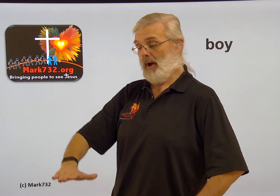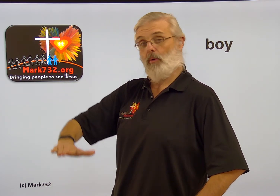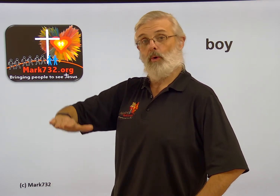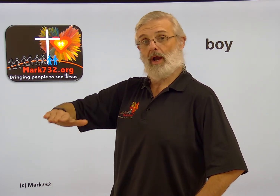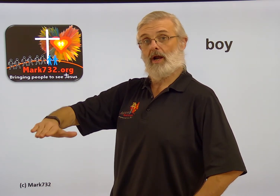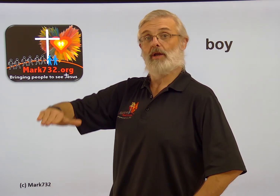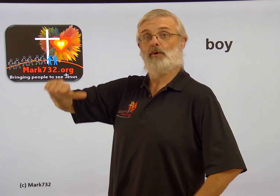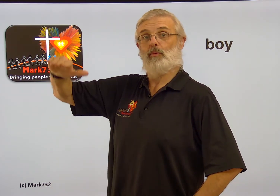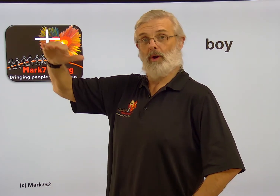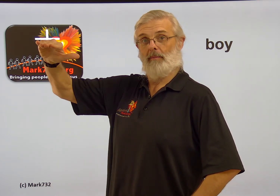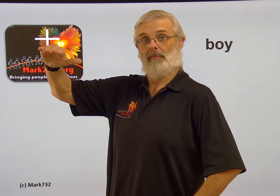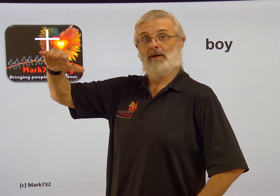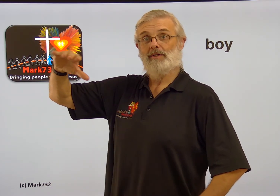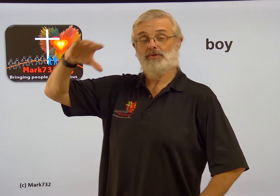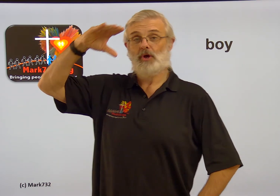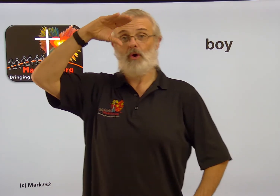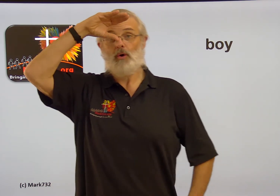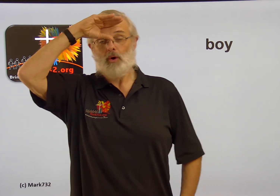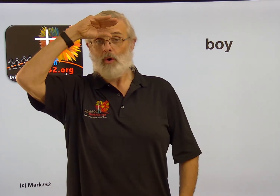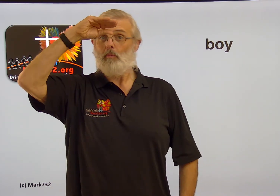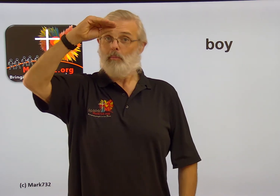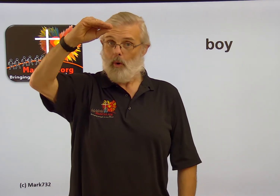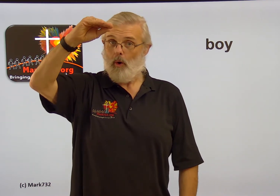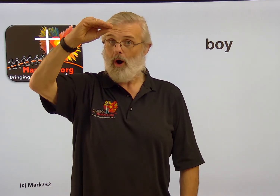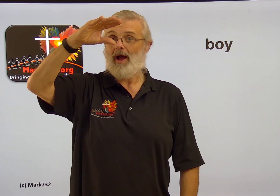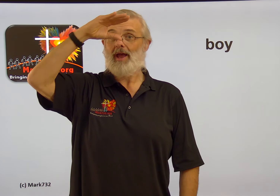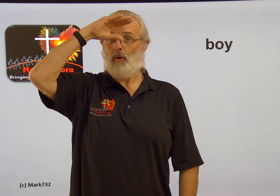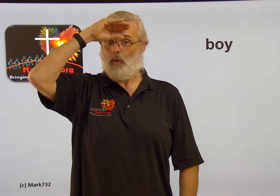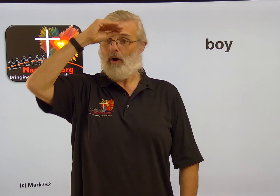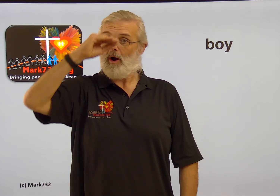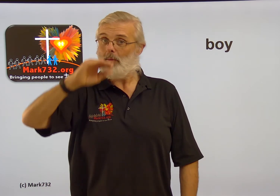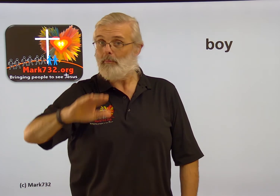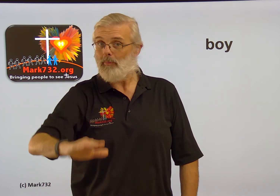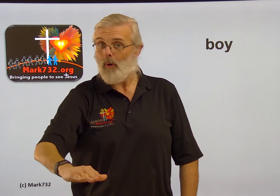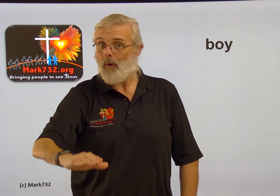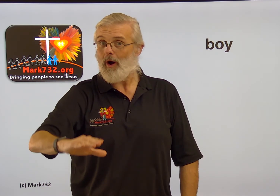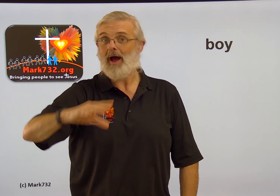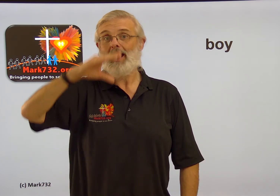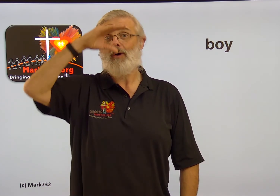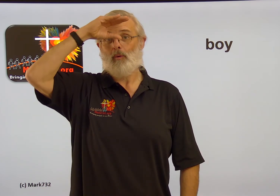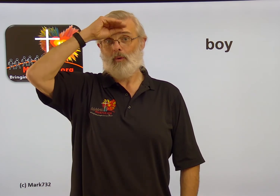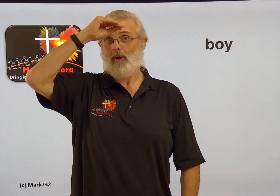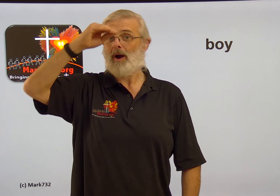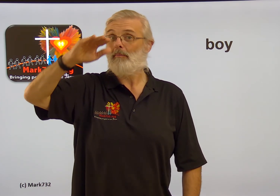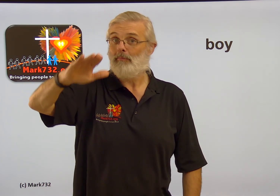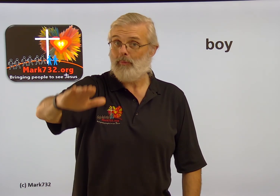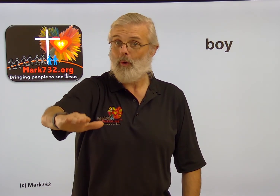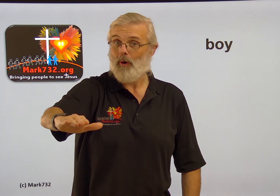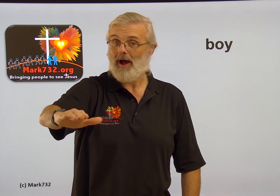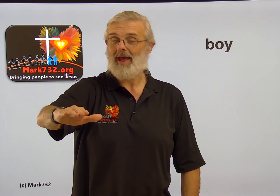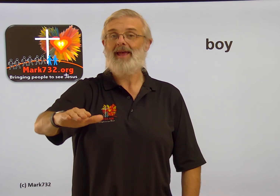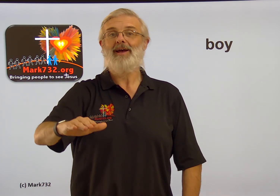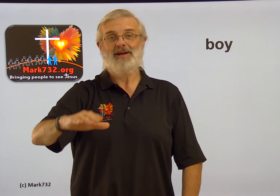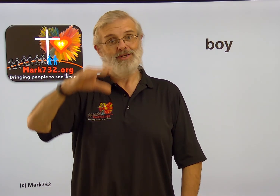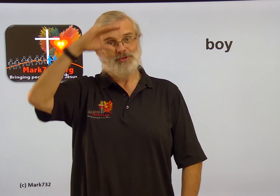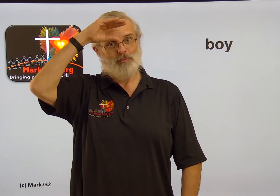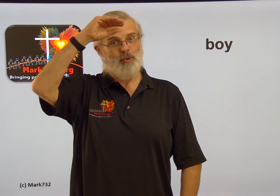where you put him so boy or boy or boy so boy